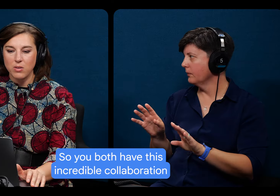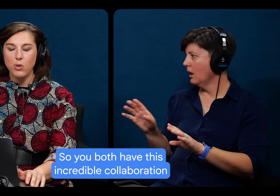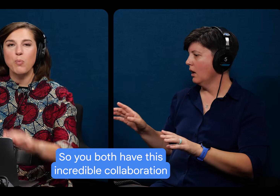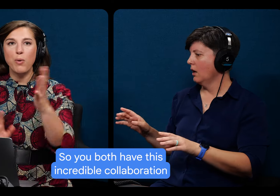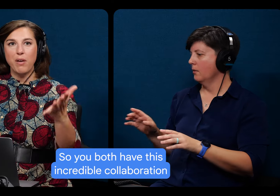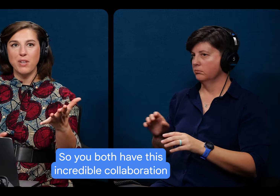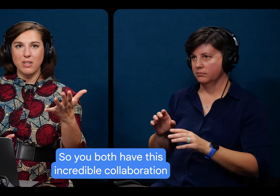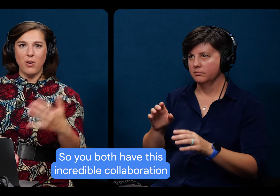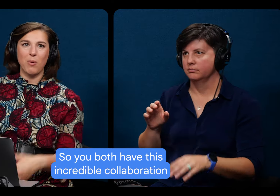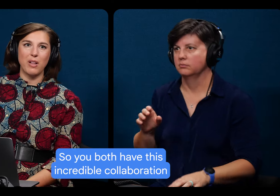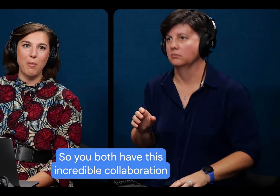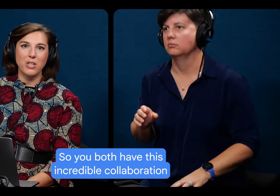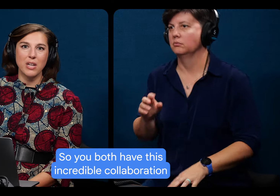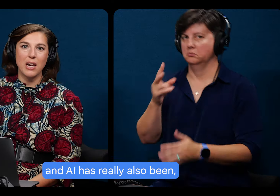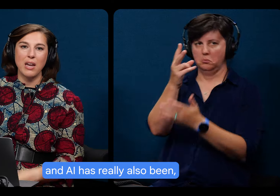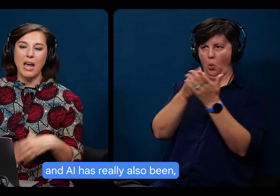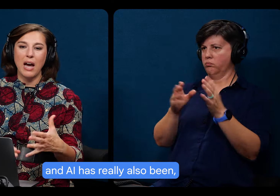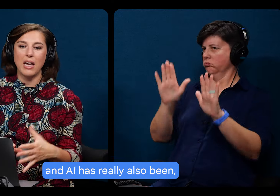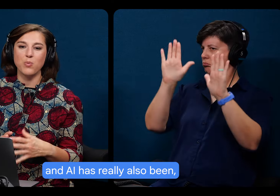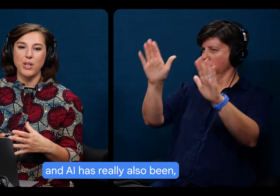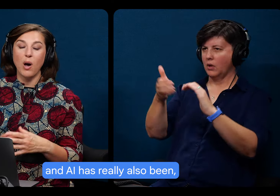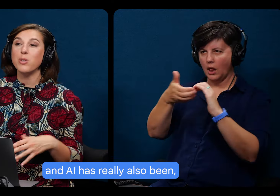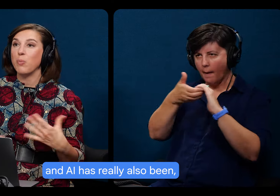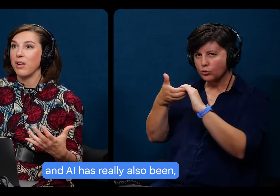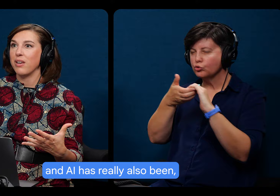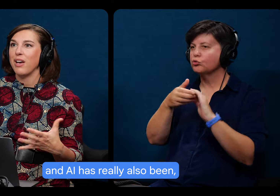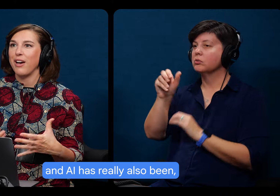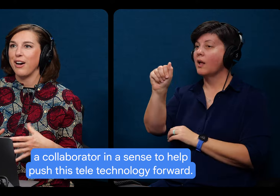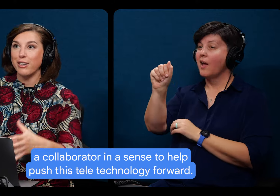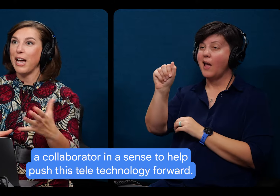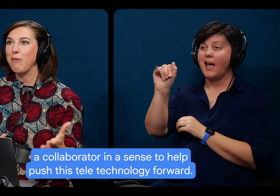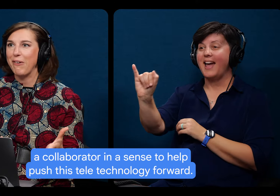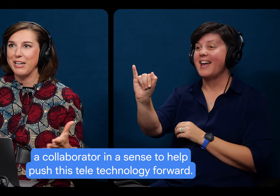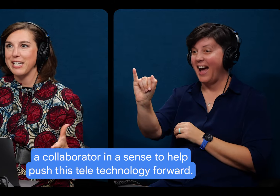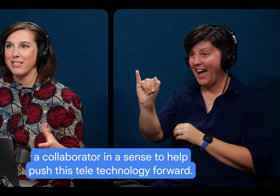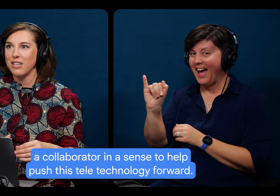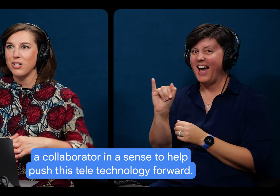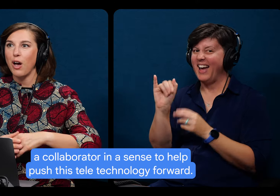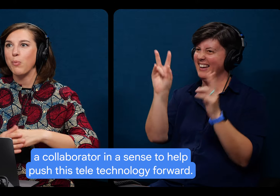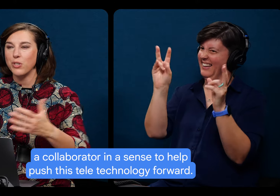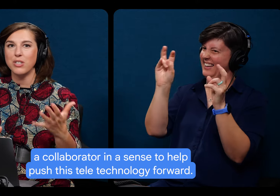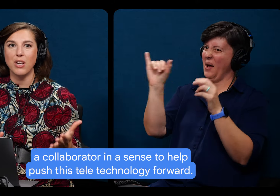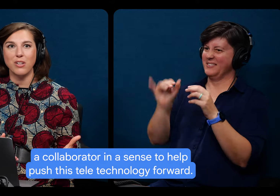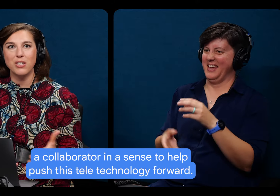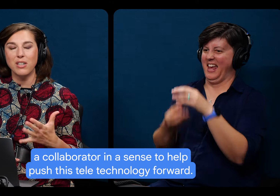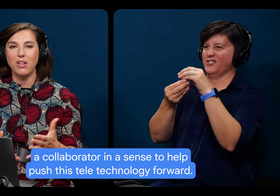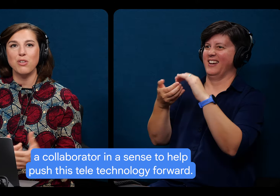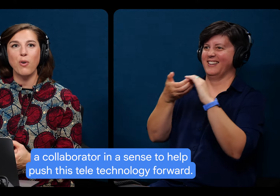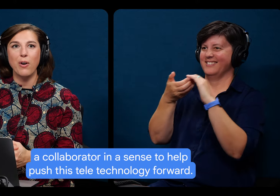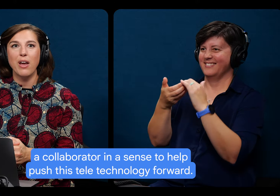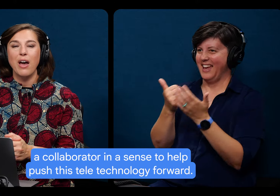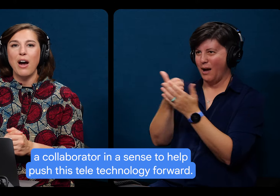So you both have this incredible collaboration in it. And AI has really also been a collaborator in a sense to help push this technology